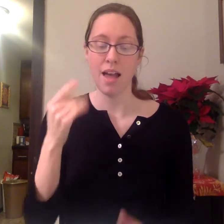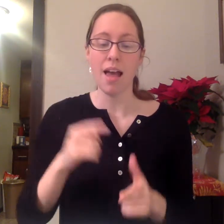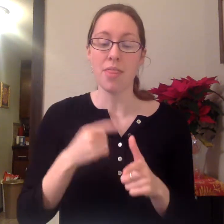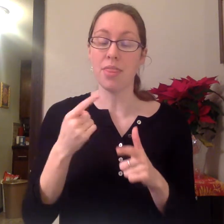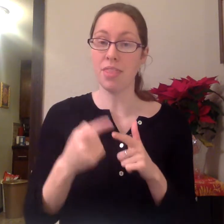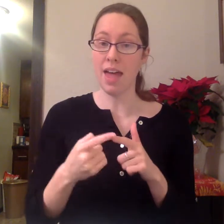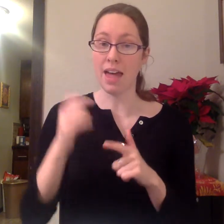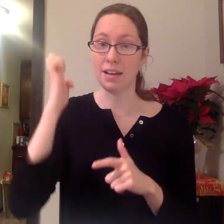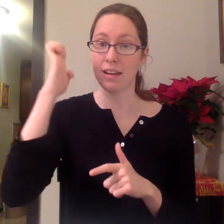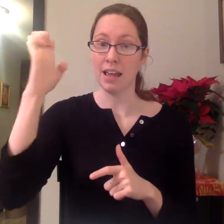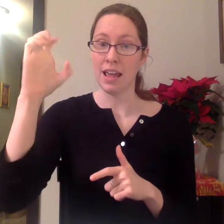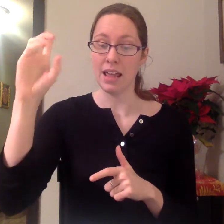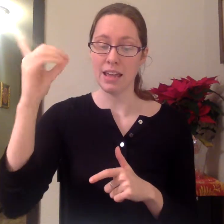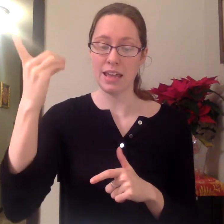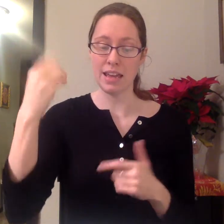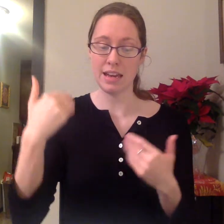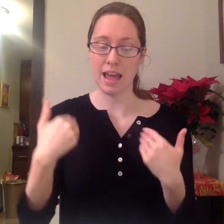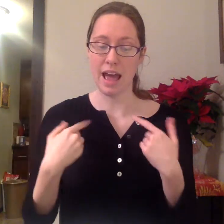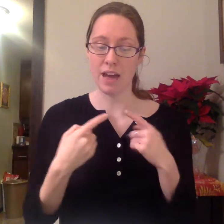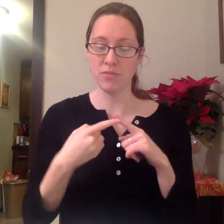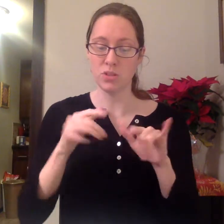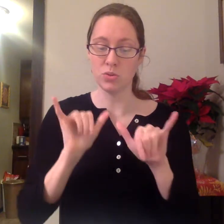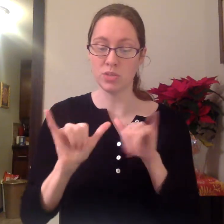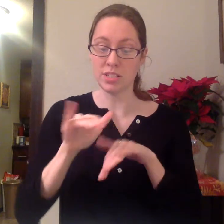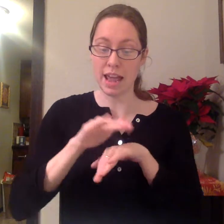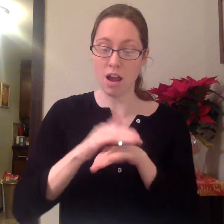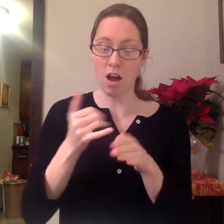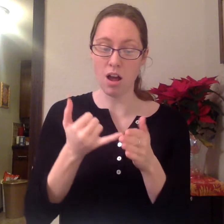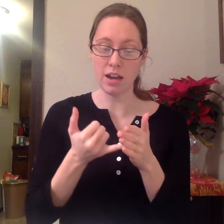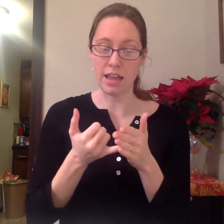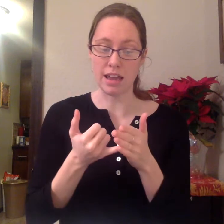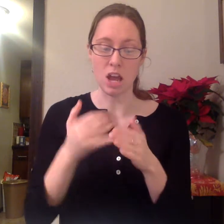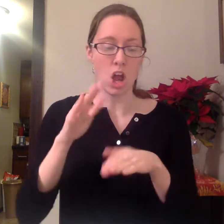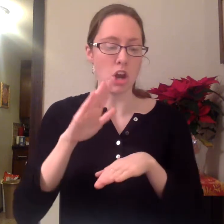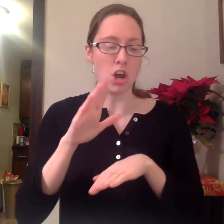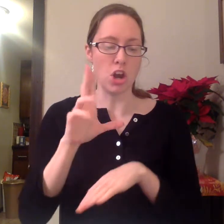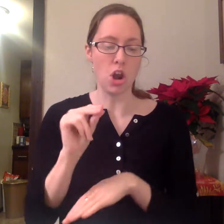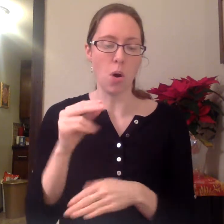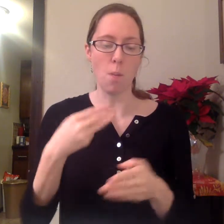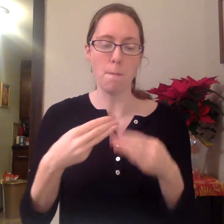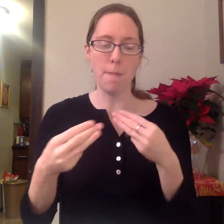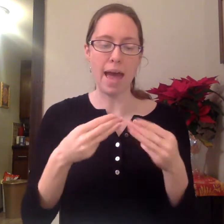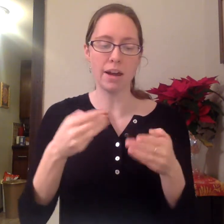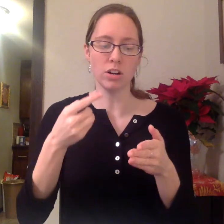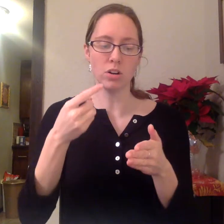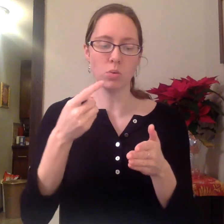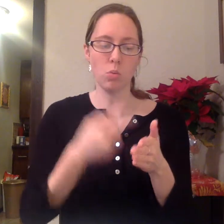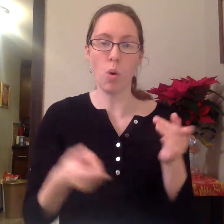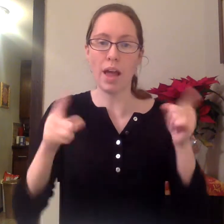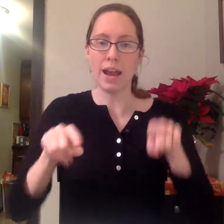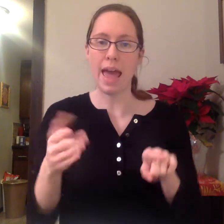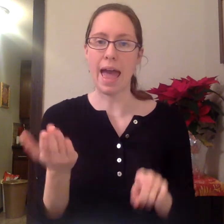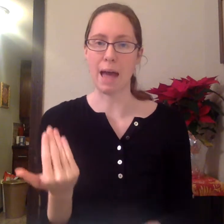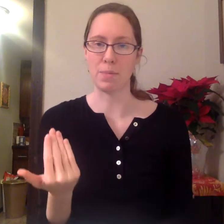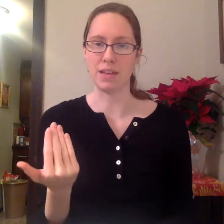Then, he'd have to stay on it no matter what happened.